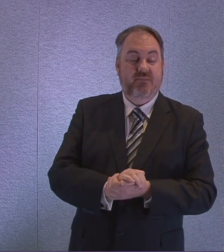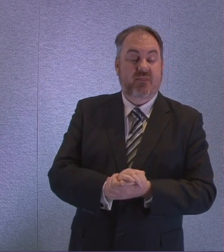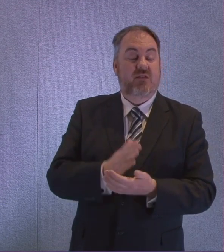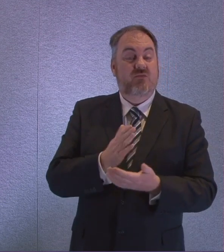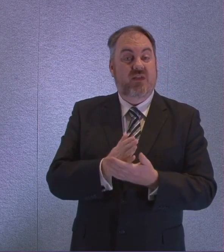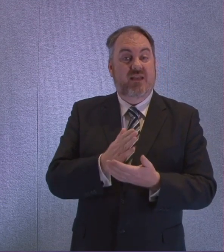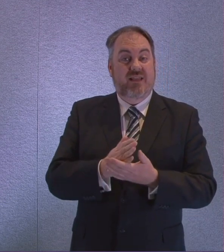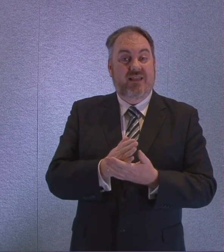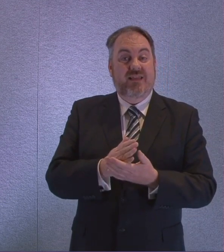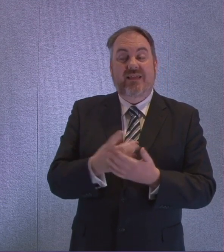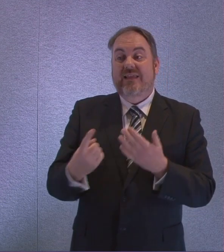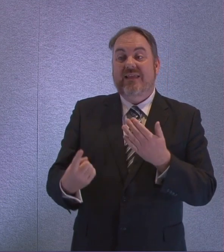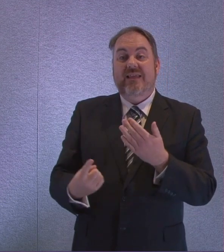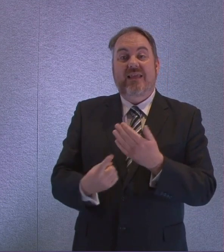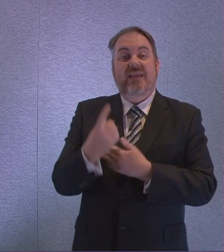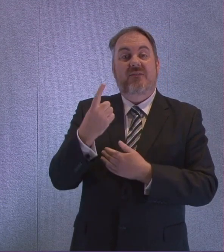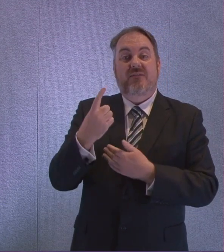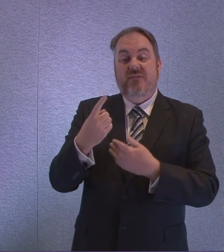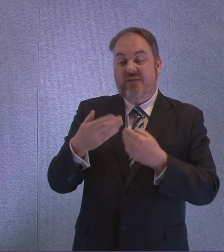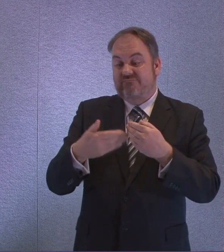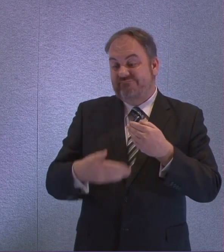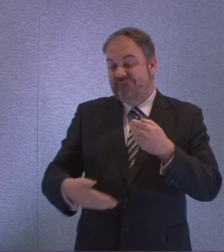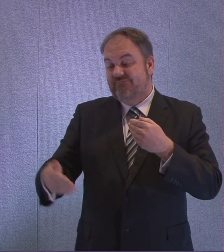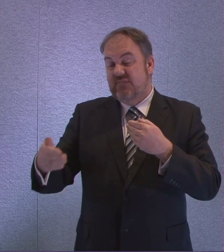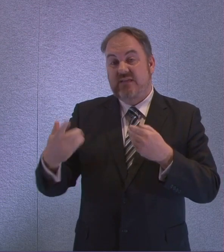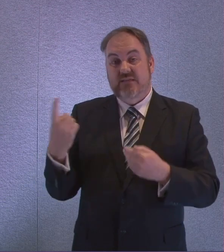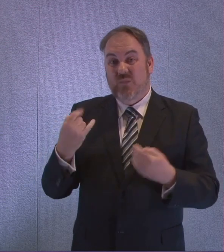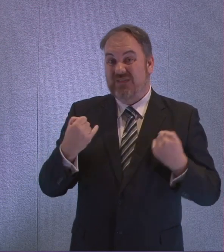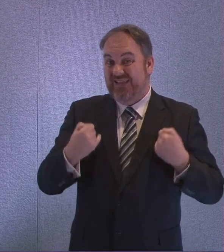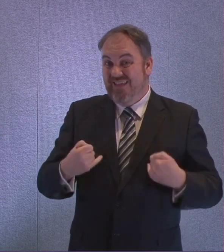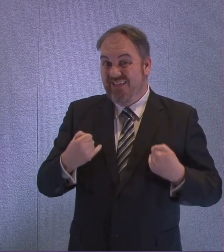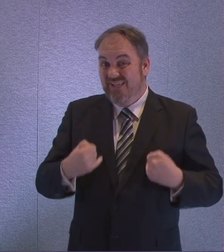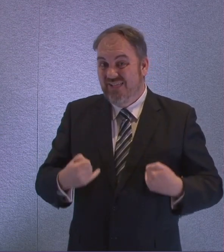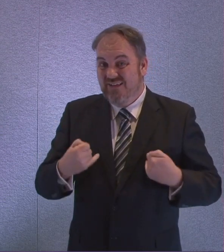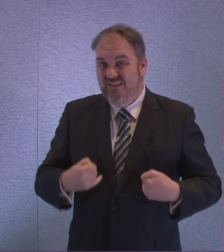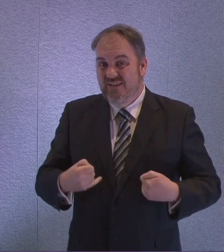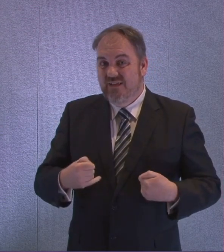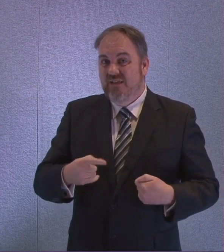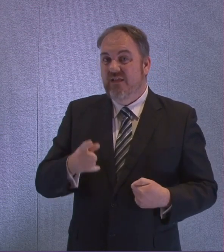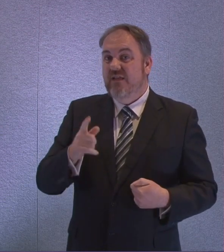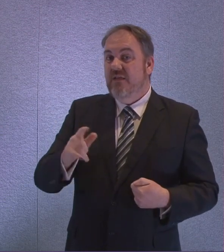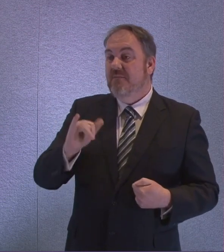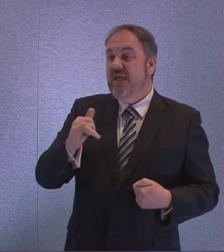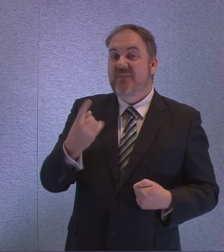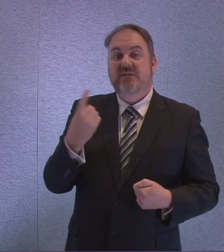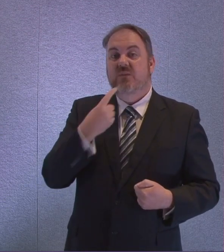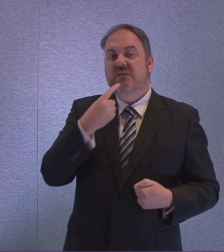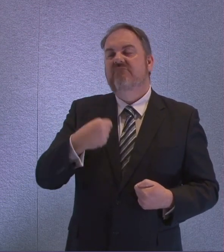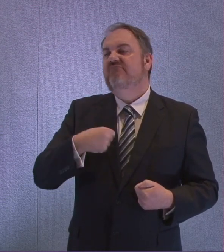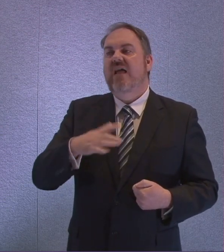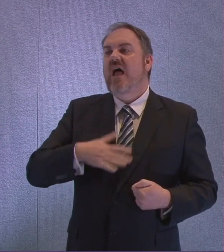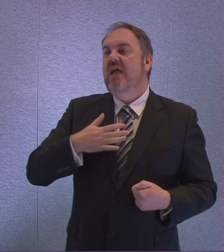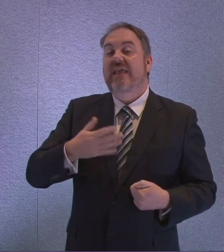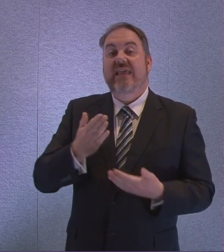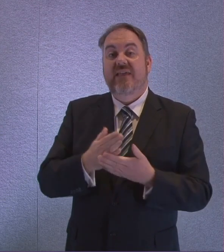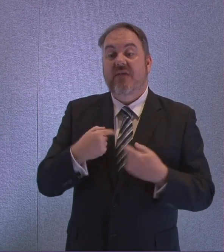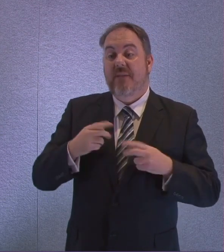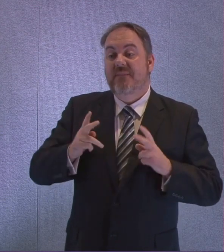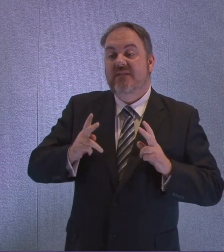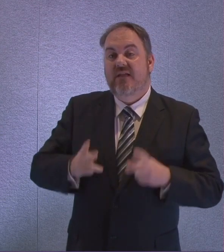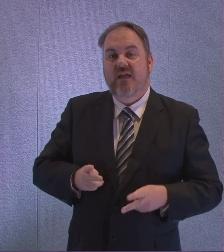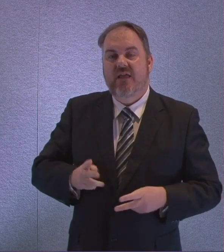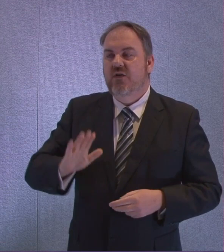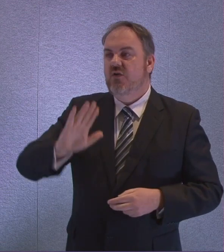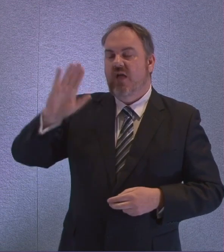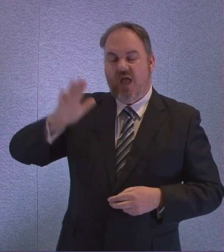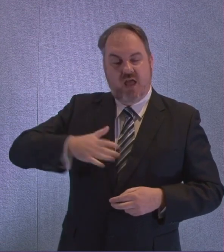anticipatory care about what all of us as individual human beings would want or not want if we were in the final stages of our lives and these are